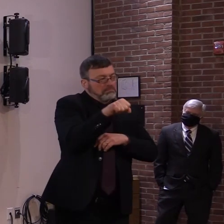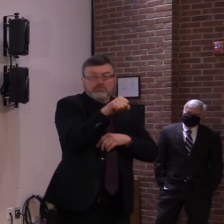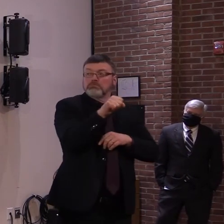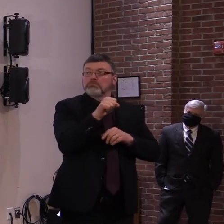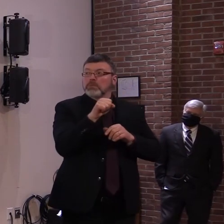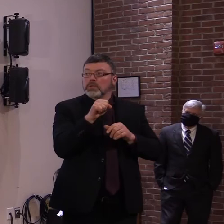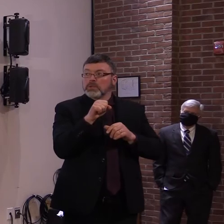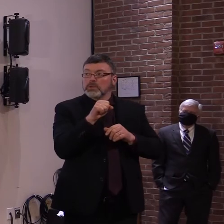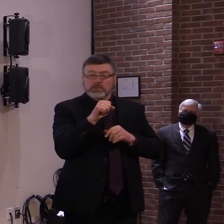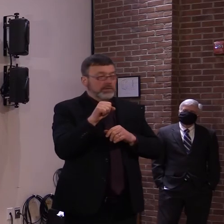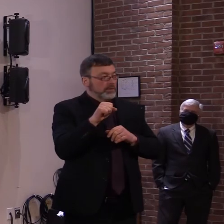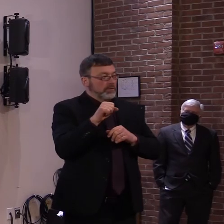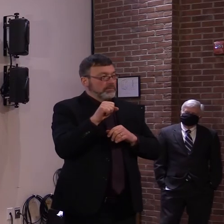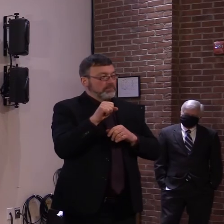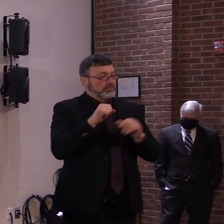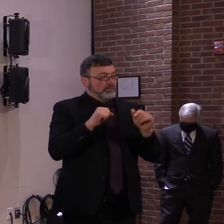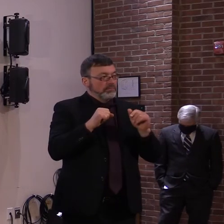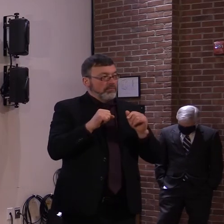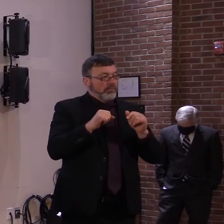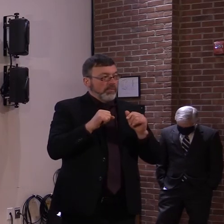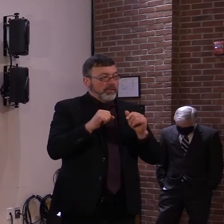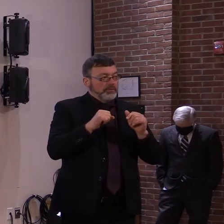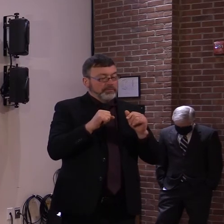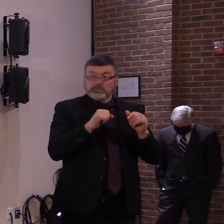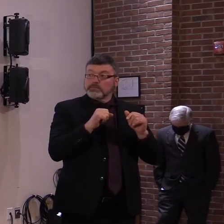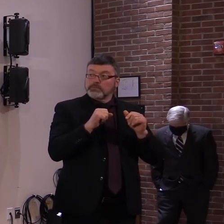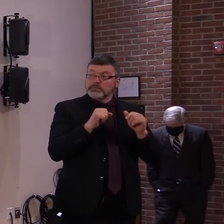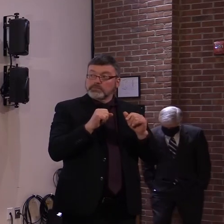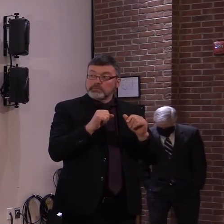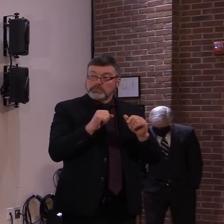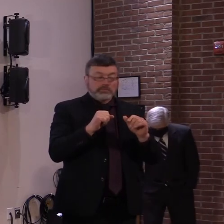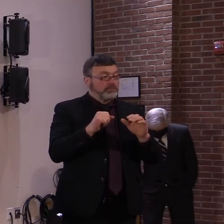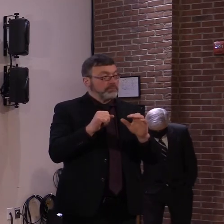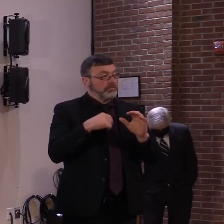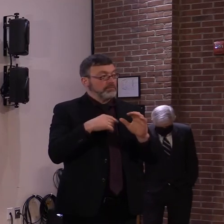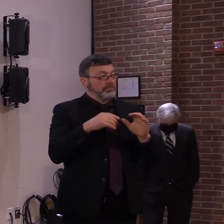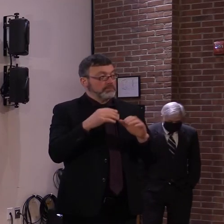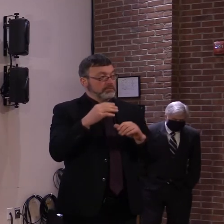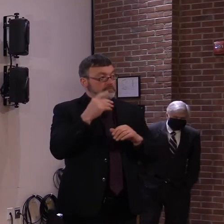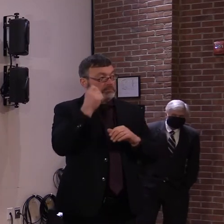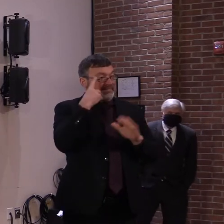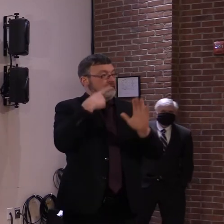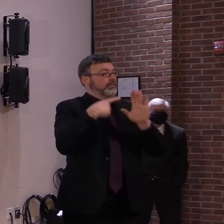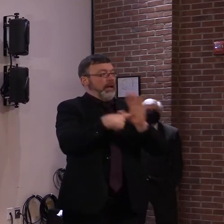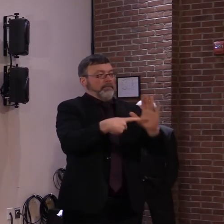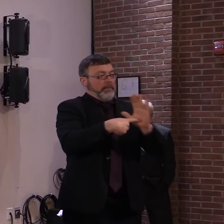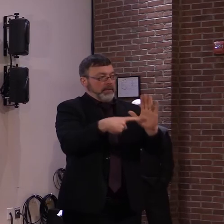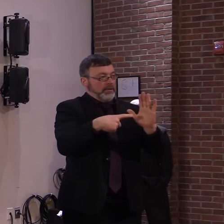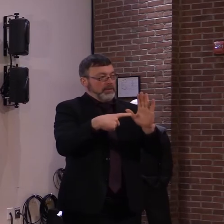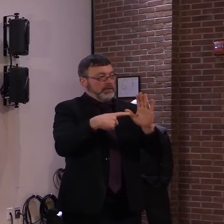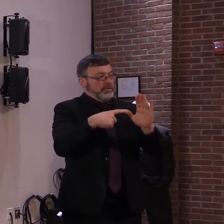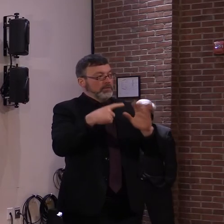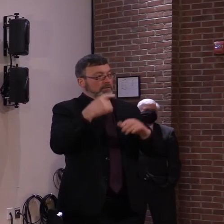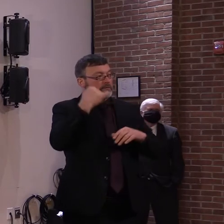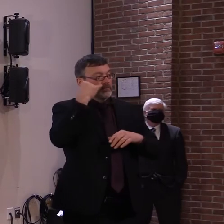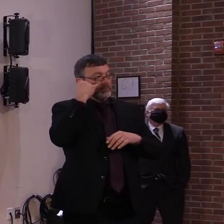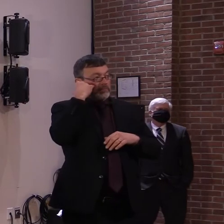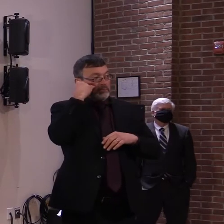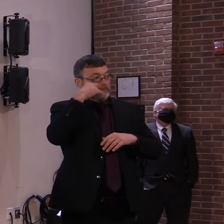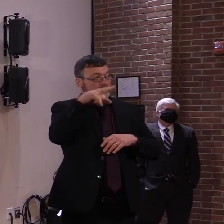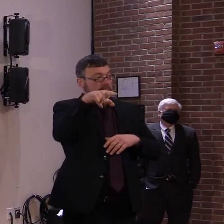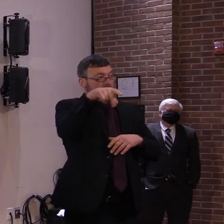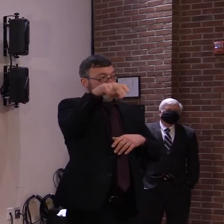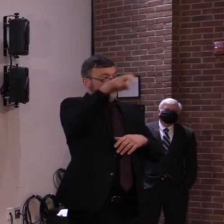point where a traveler could come in or not come in contingent on the result of that